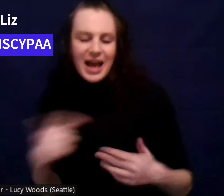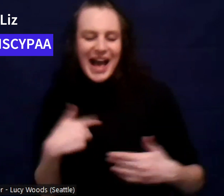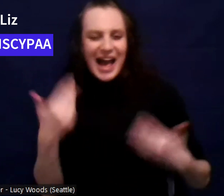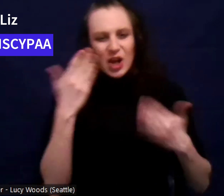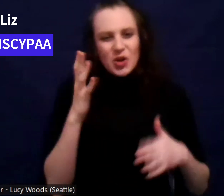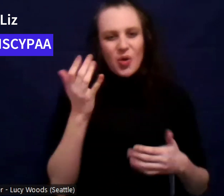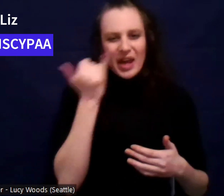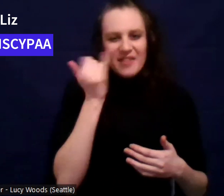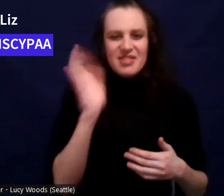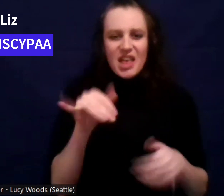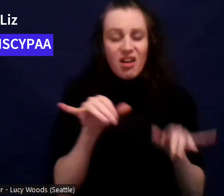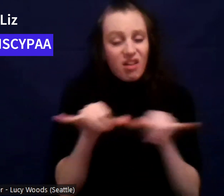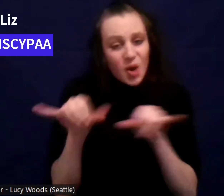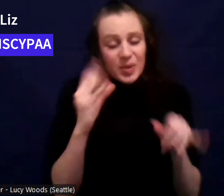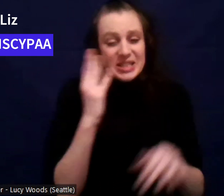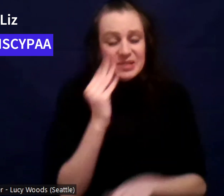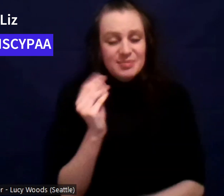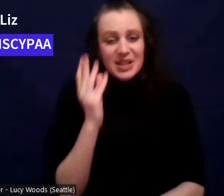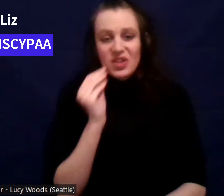Um,